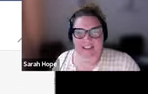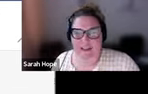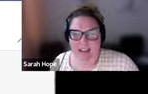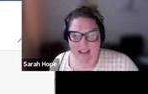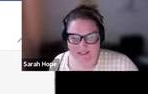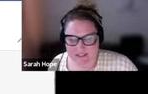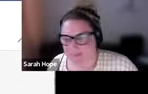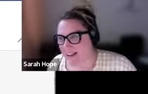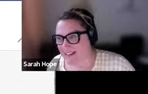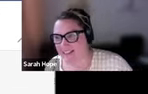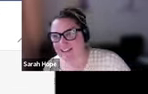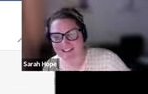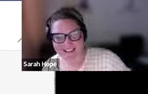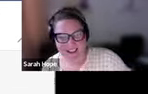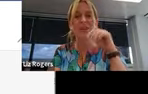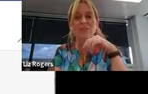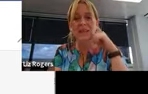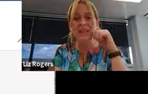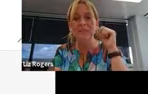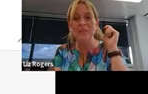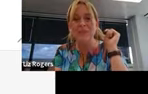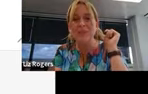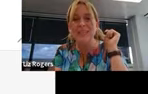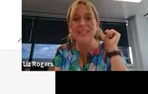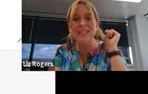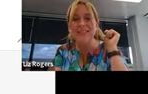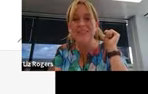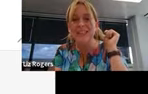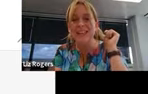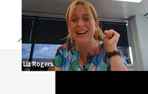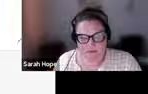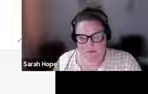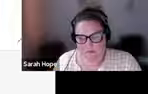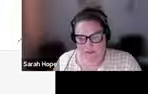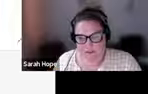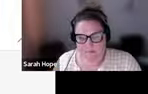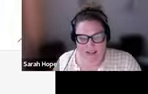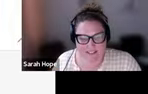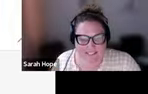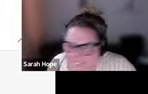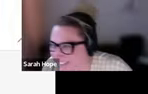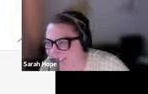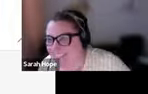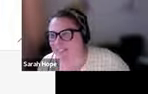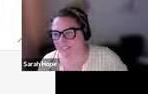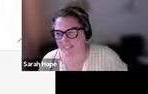just see the thumbnails, but... Oh, no, that's not working for me then. I'm just excited, looking, reading through all the thumbnails.